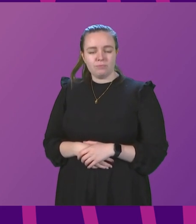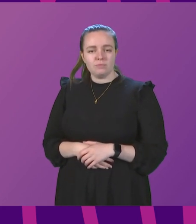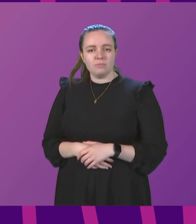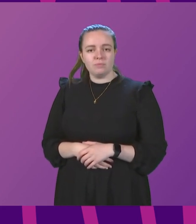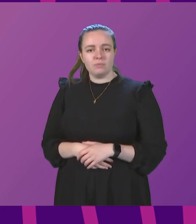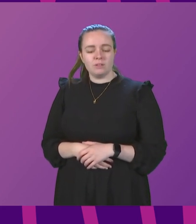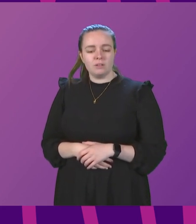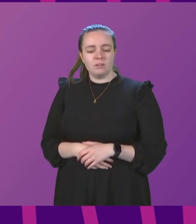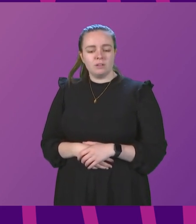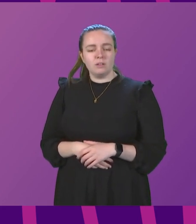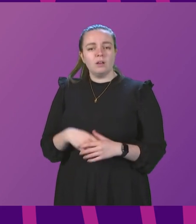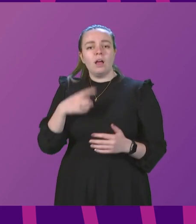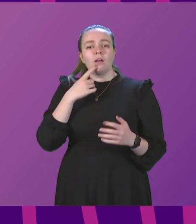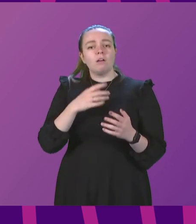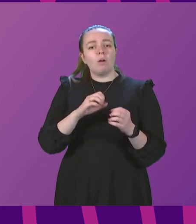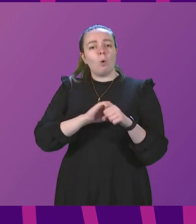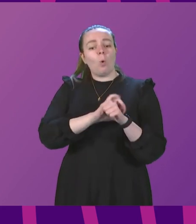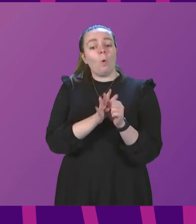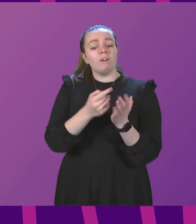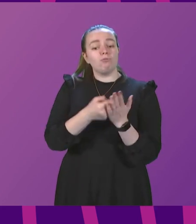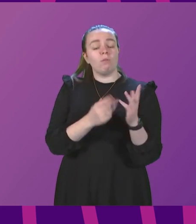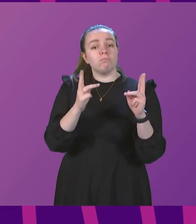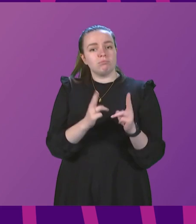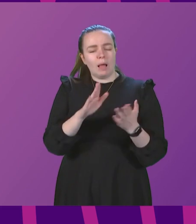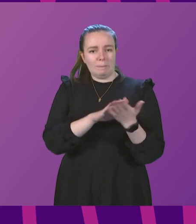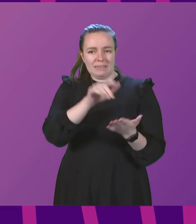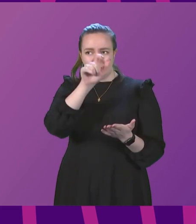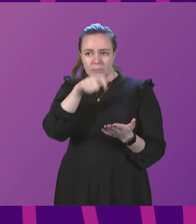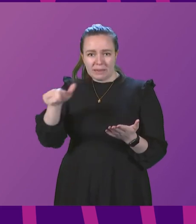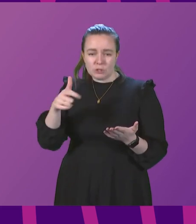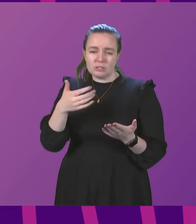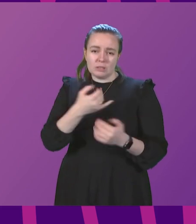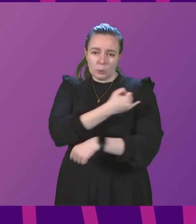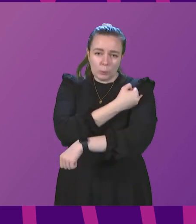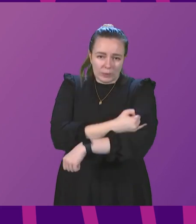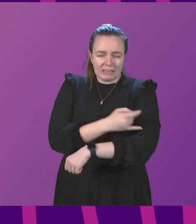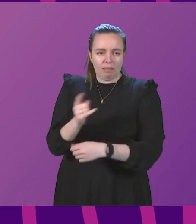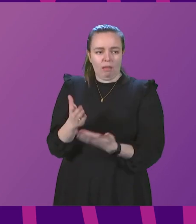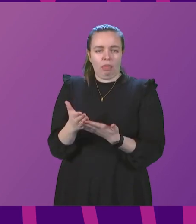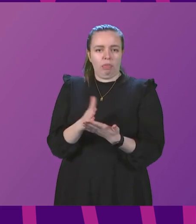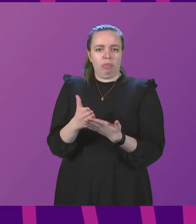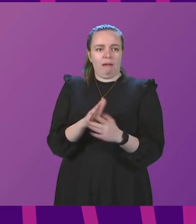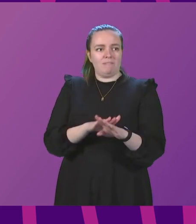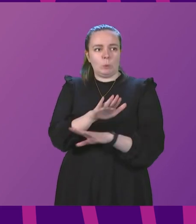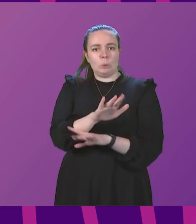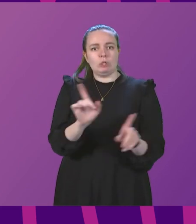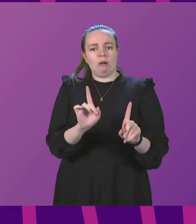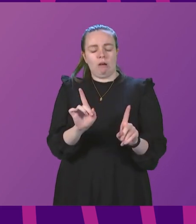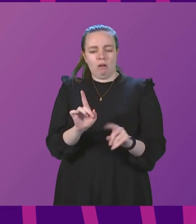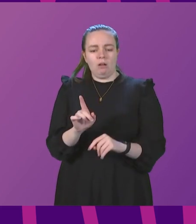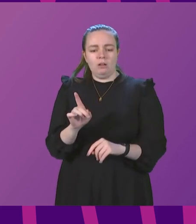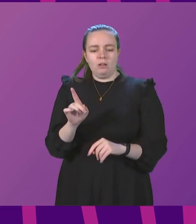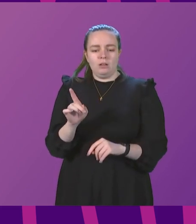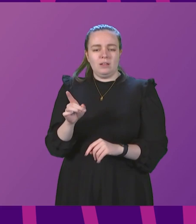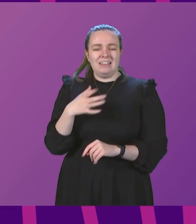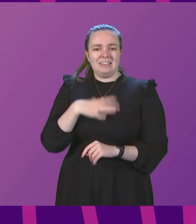The easing of COVID restrictions is leaving immunocommunised patients facing an uncertain future and may have needed to lock